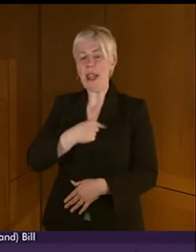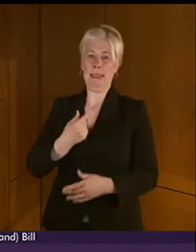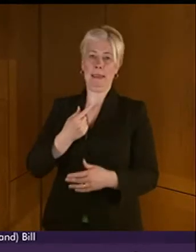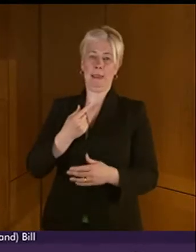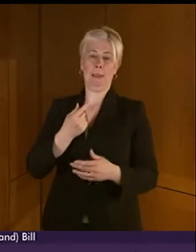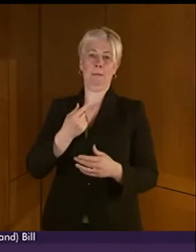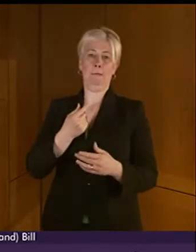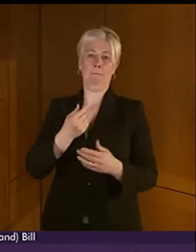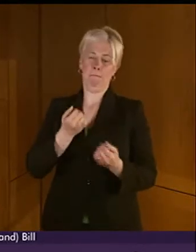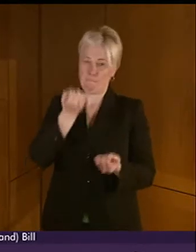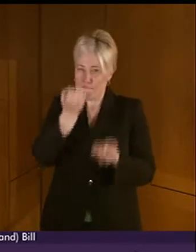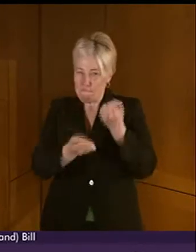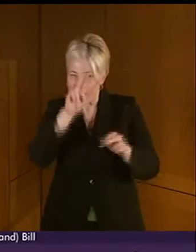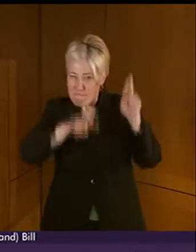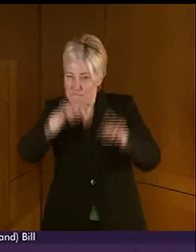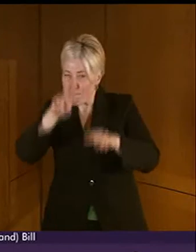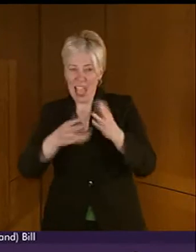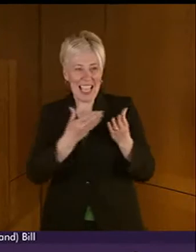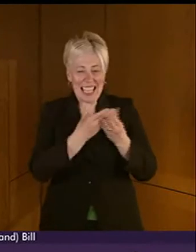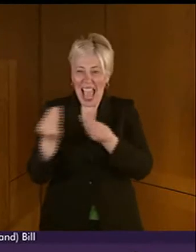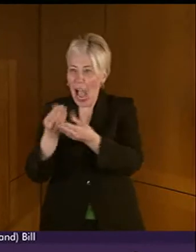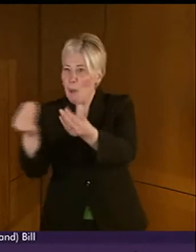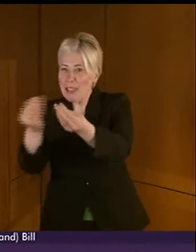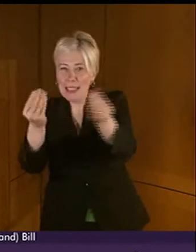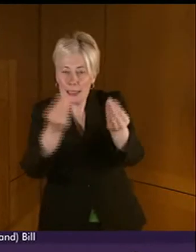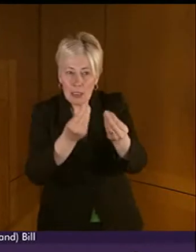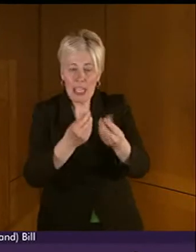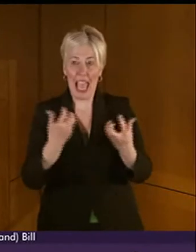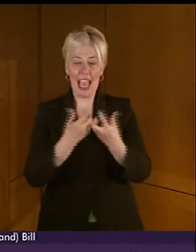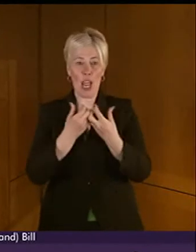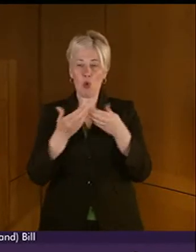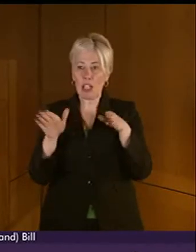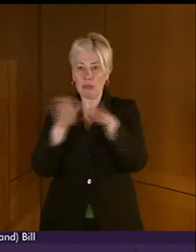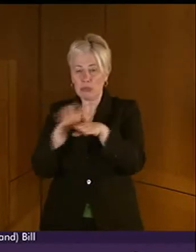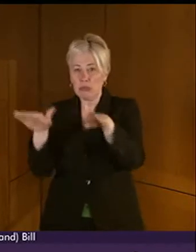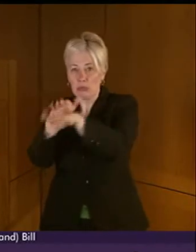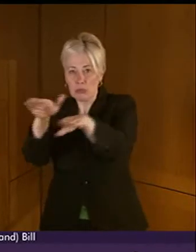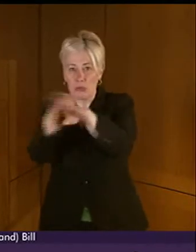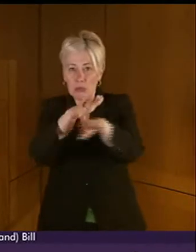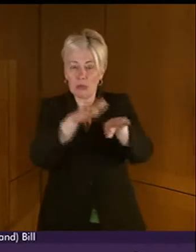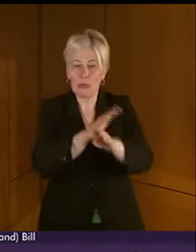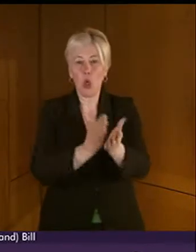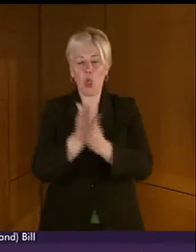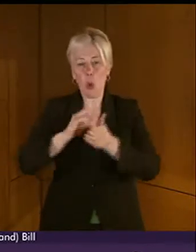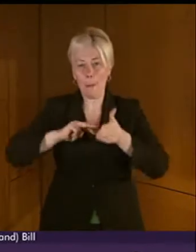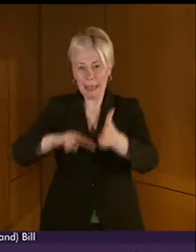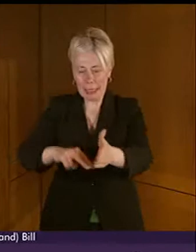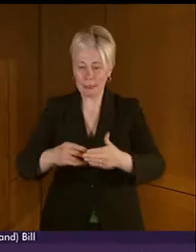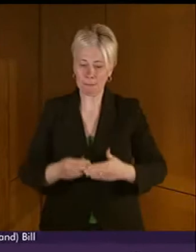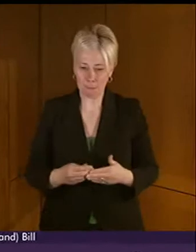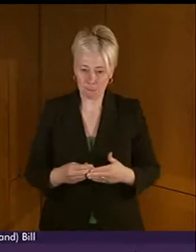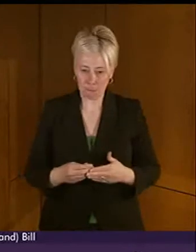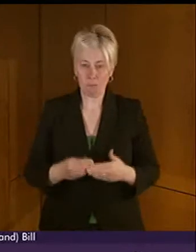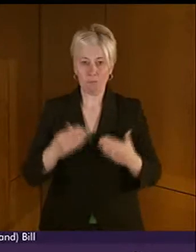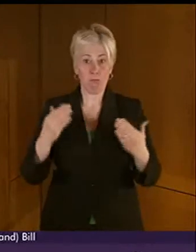the gaps in provision exist and how these will be addressed during the period of the plan. And I don't think